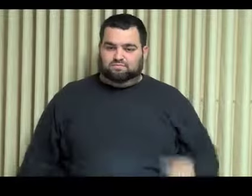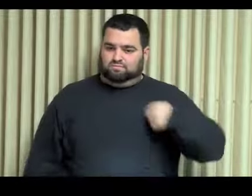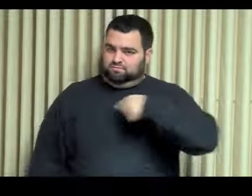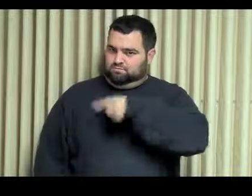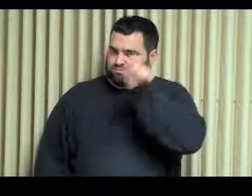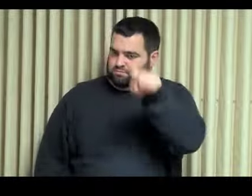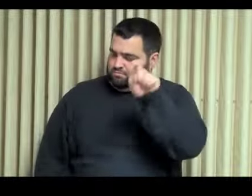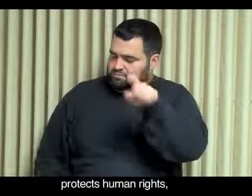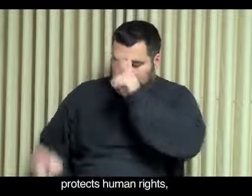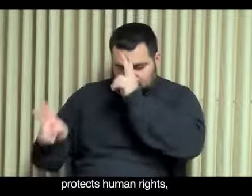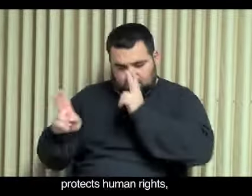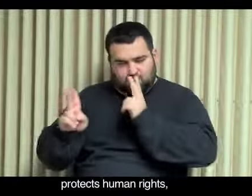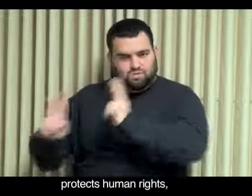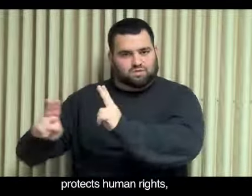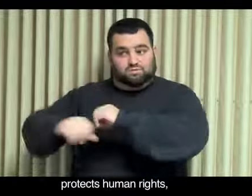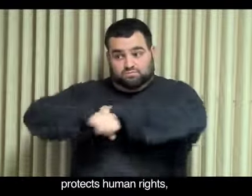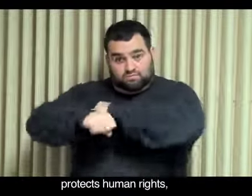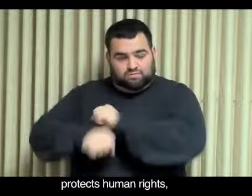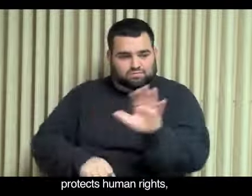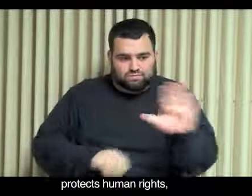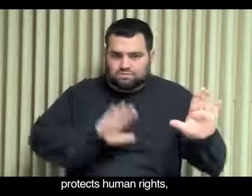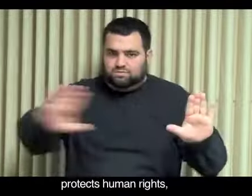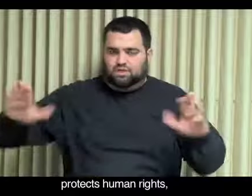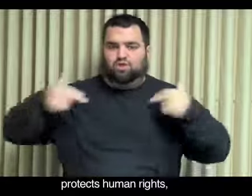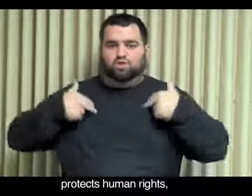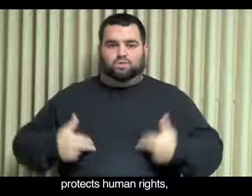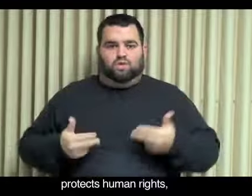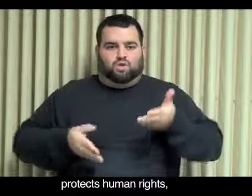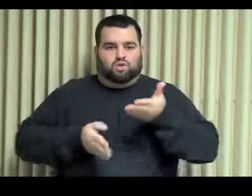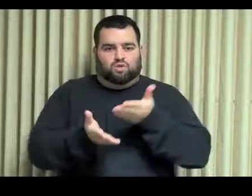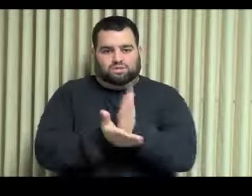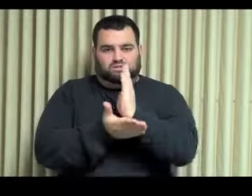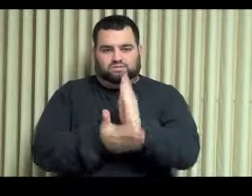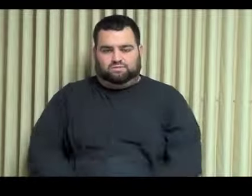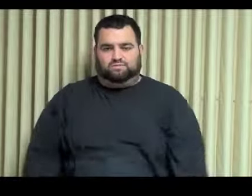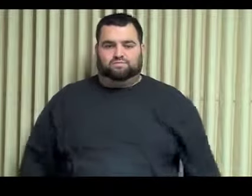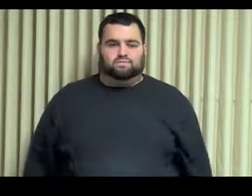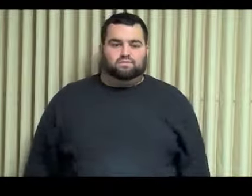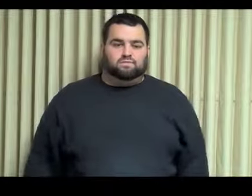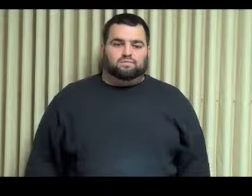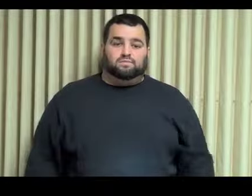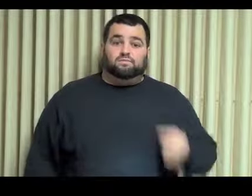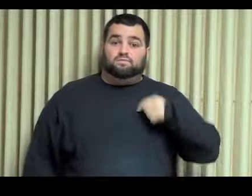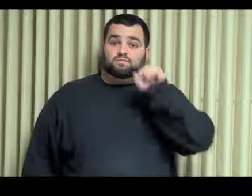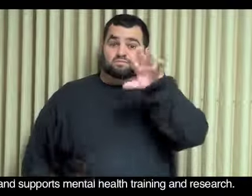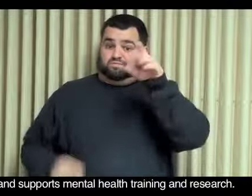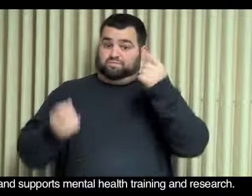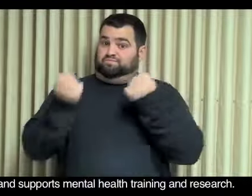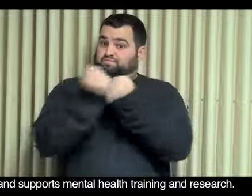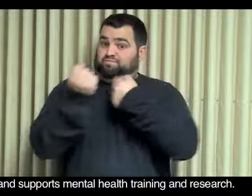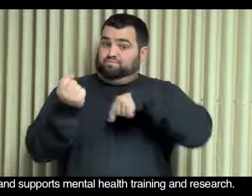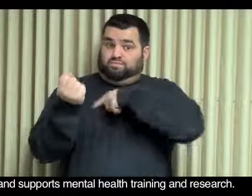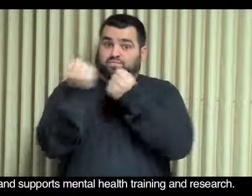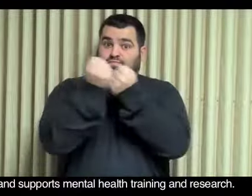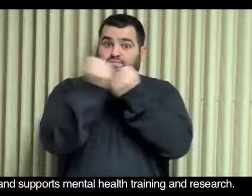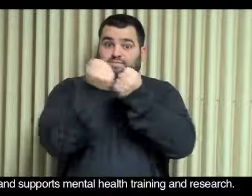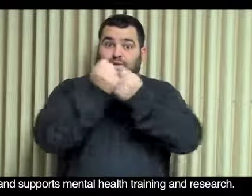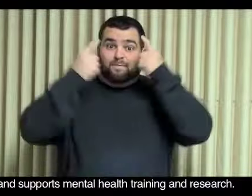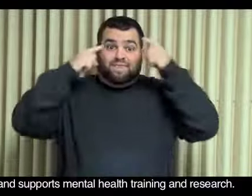protects human rights, and supports mental health training